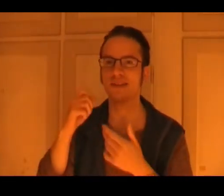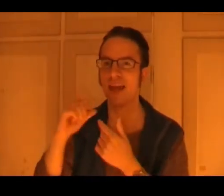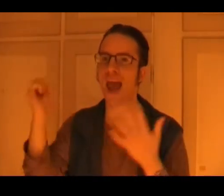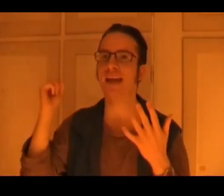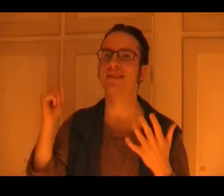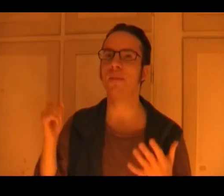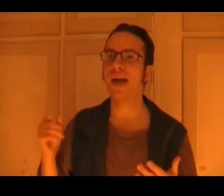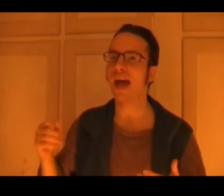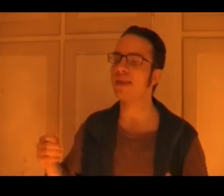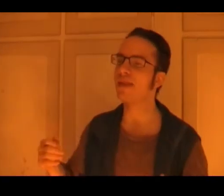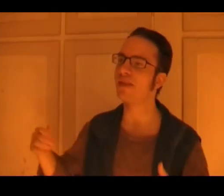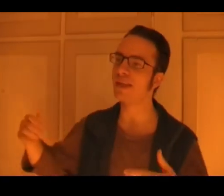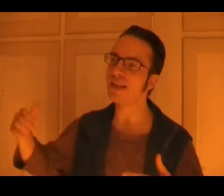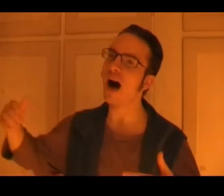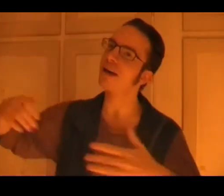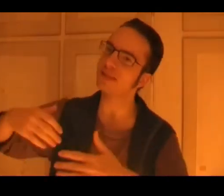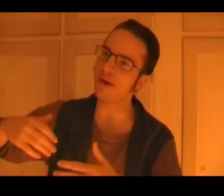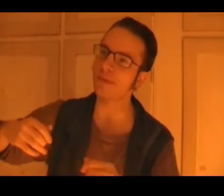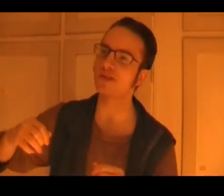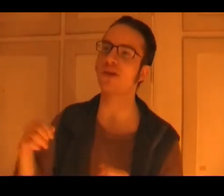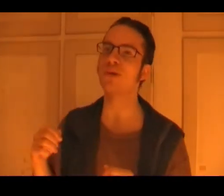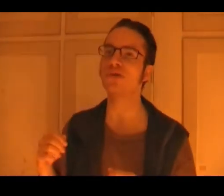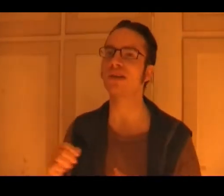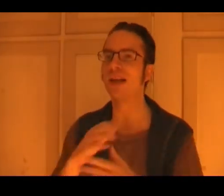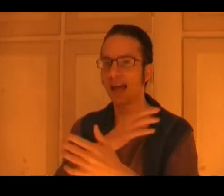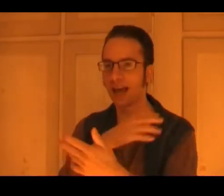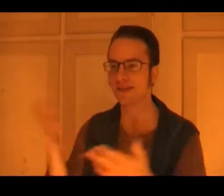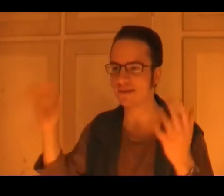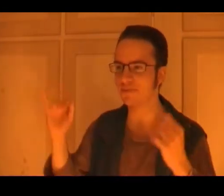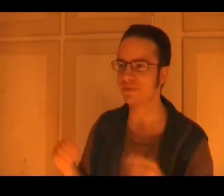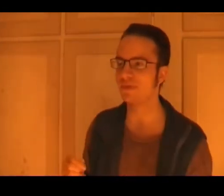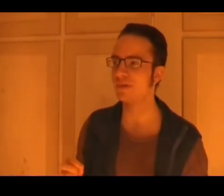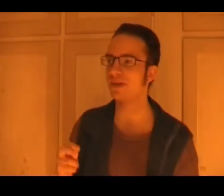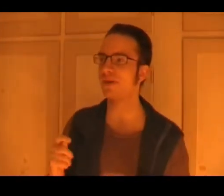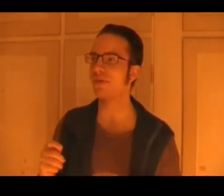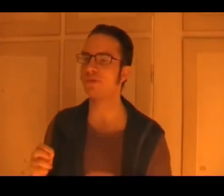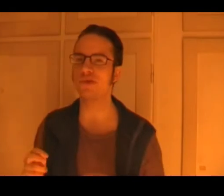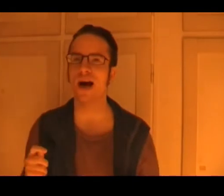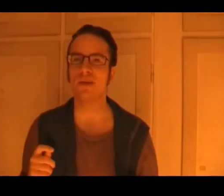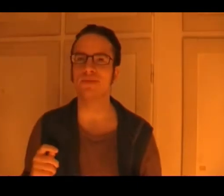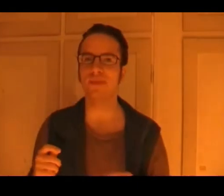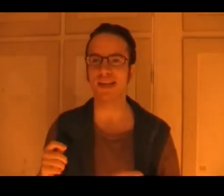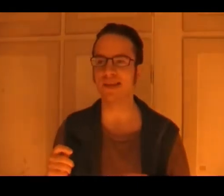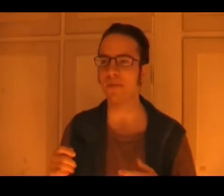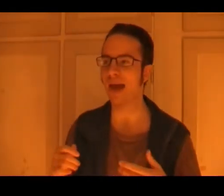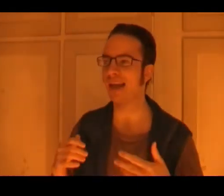hangs up, and then he hugs his family in slow motion, as the, you know, tsunami hits him, and